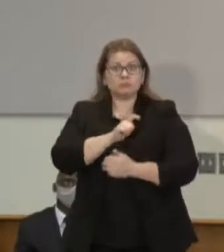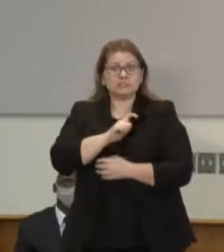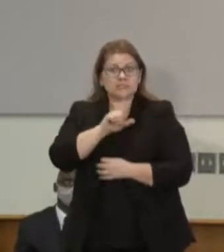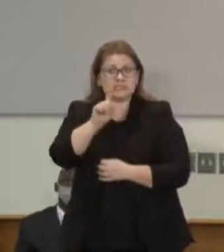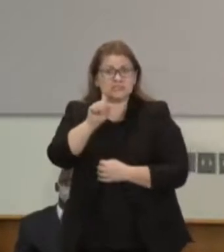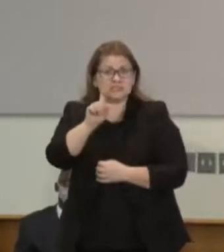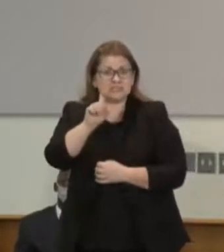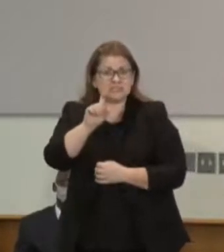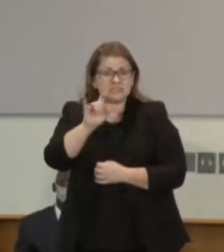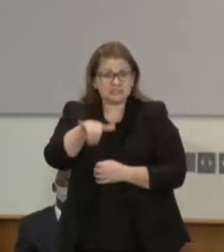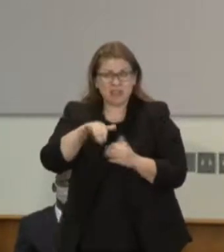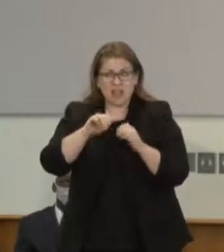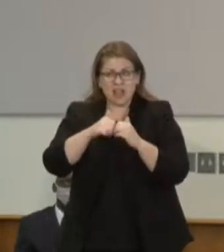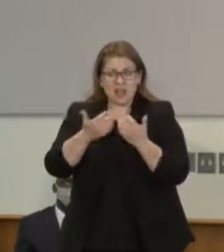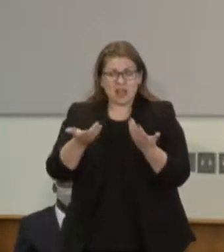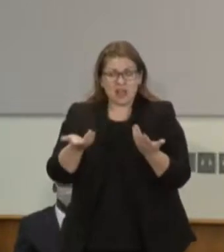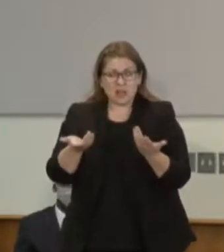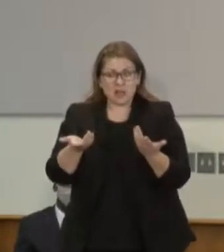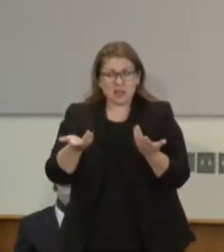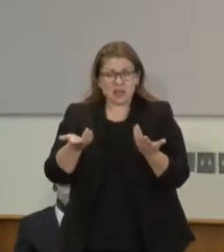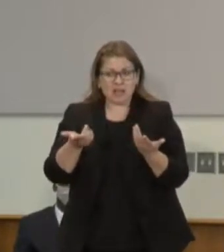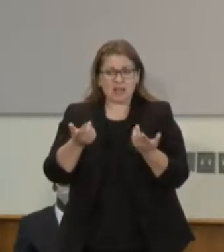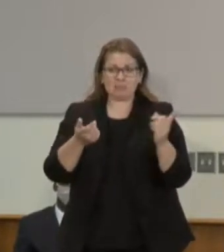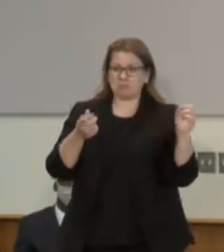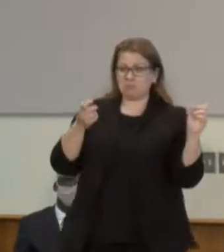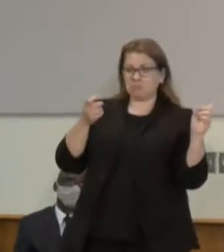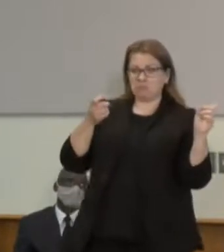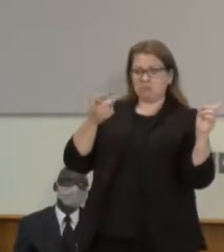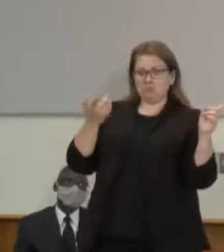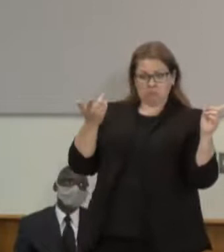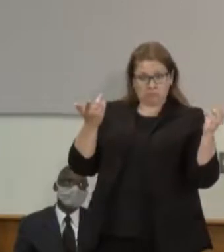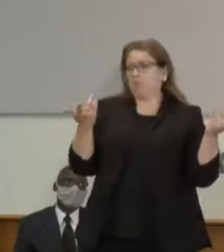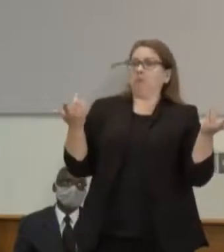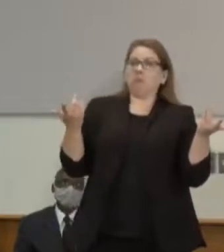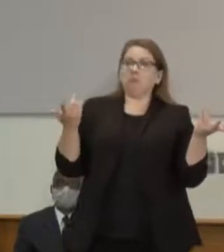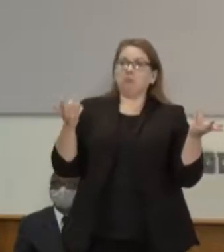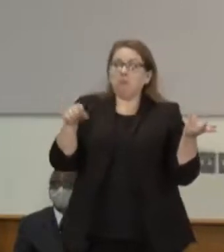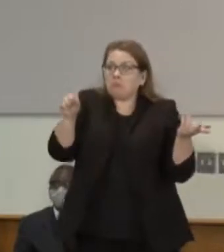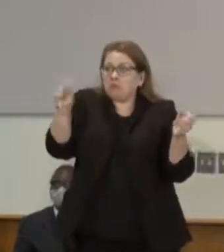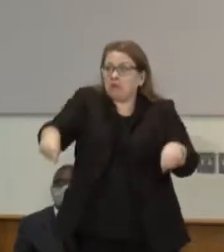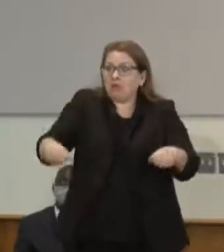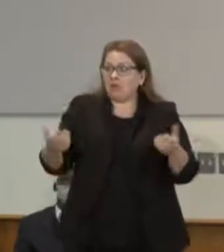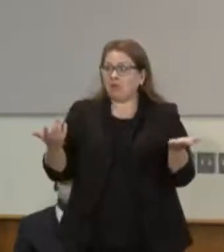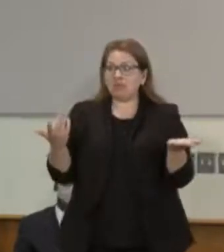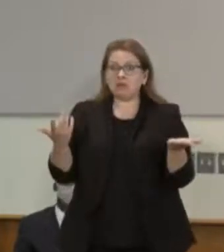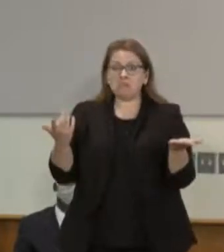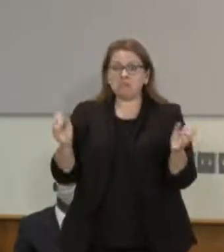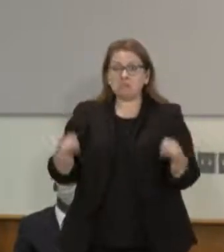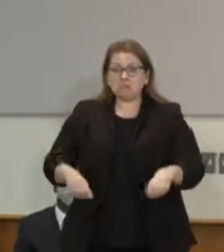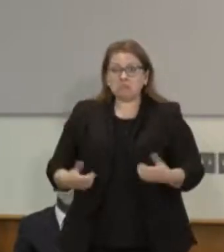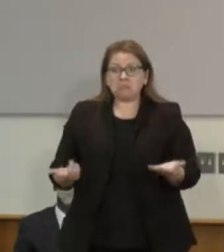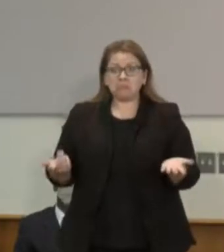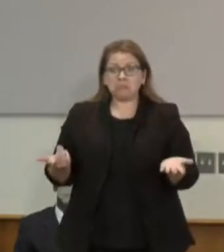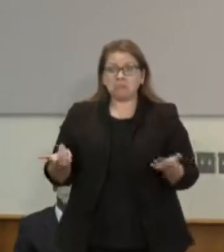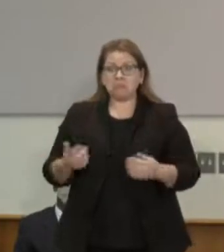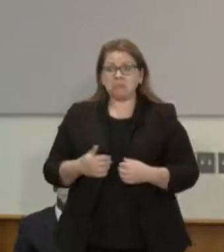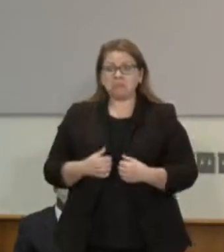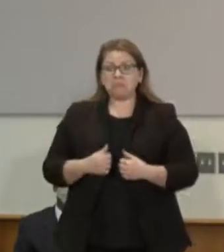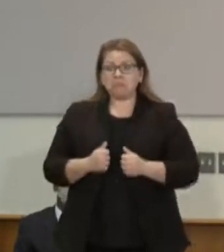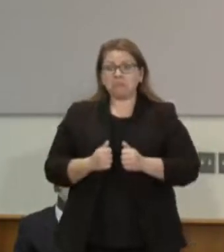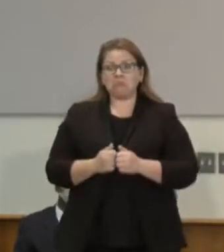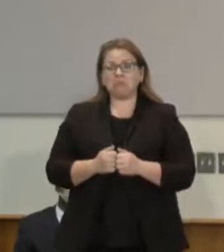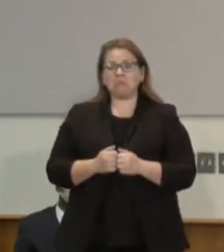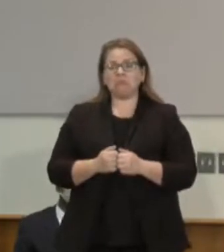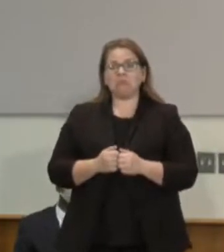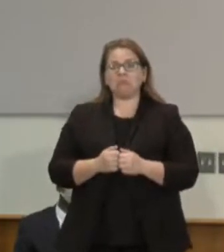folks speak to that, but I think it's pretty realistic when we make it work. And I think what I would make the case for is is for us not to get trapped. And